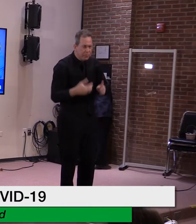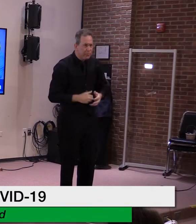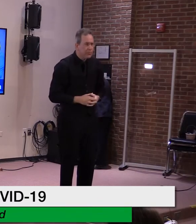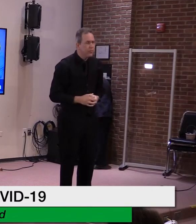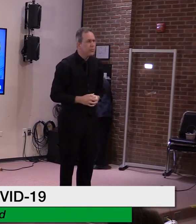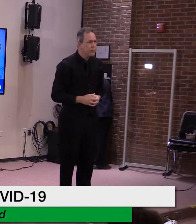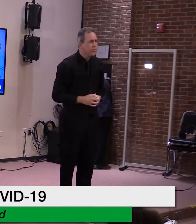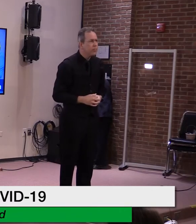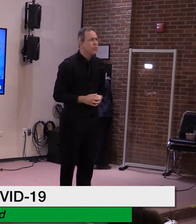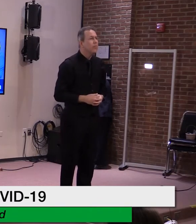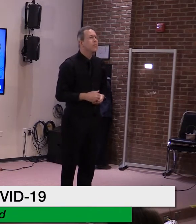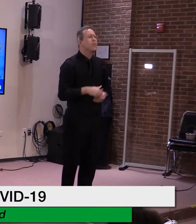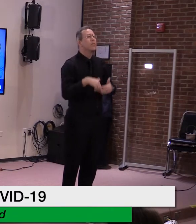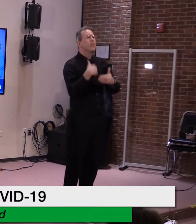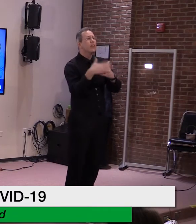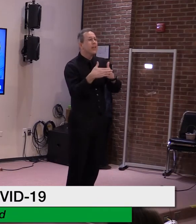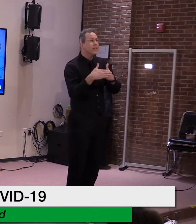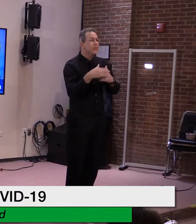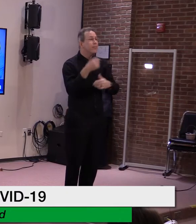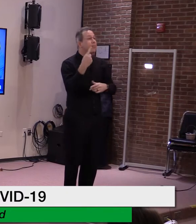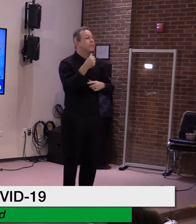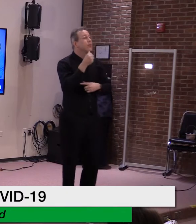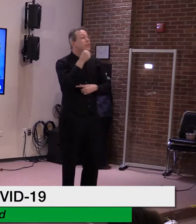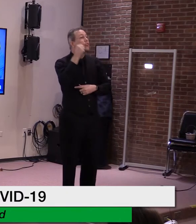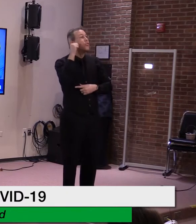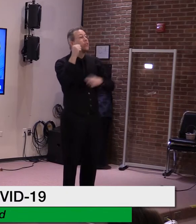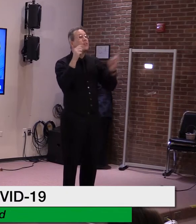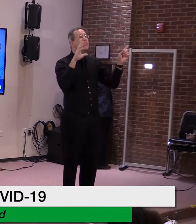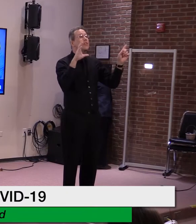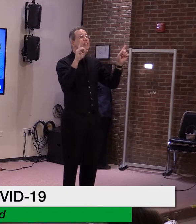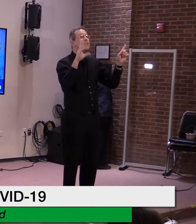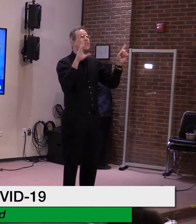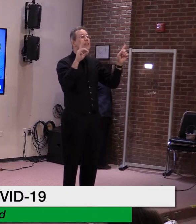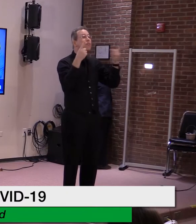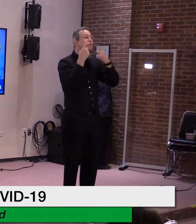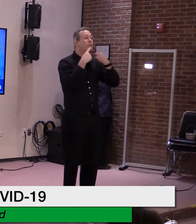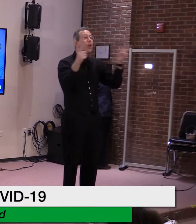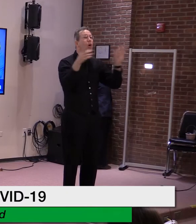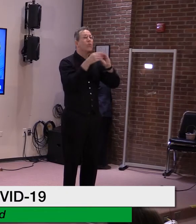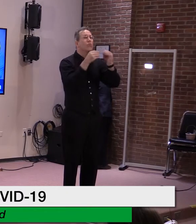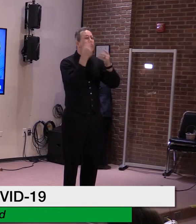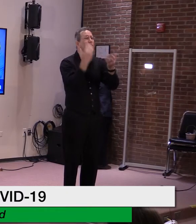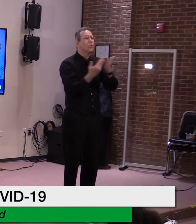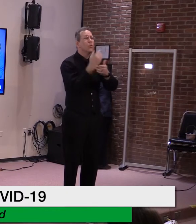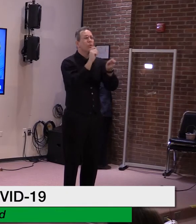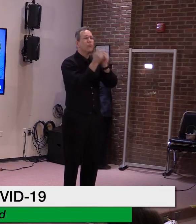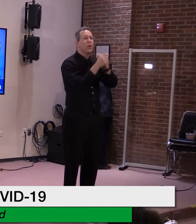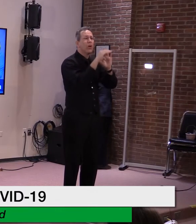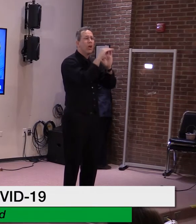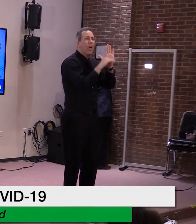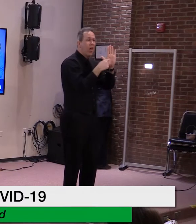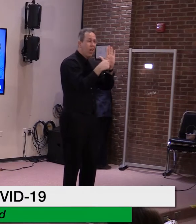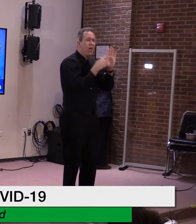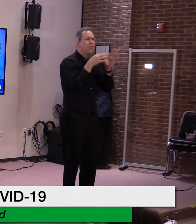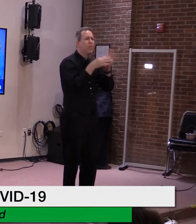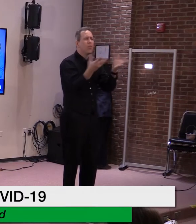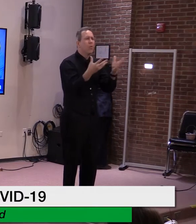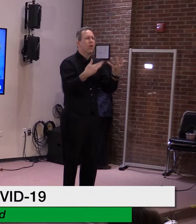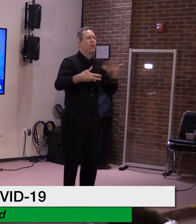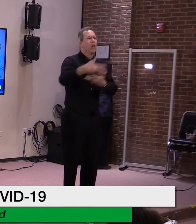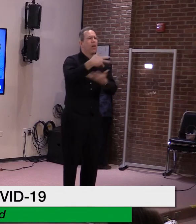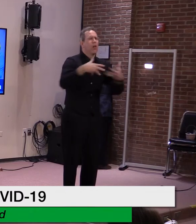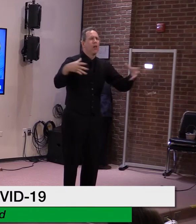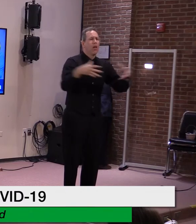yesterday, the CDC made some changes to its guidance on gatherings for people who are vaccinated. I just want to remind